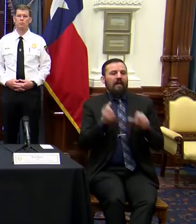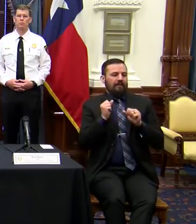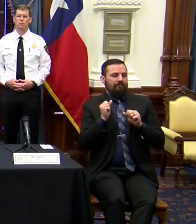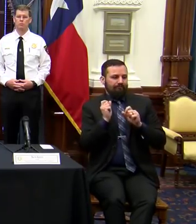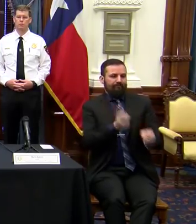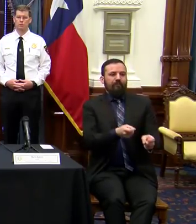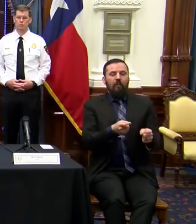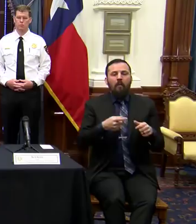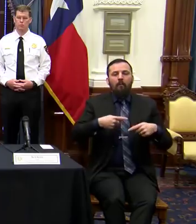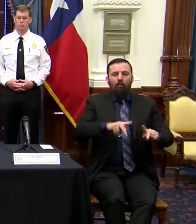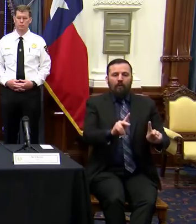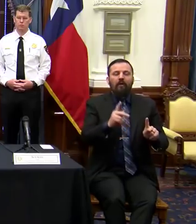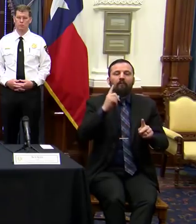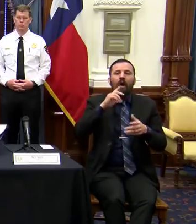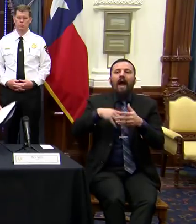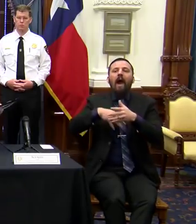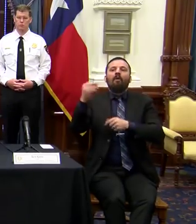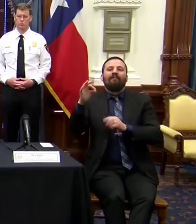medical professionals.